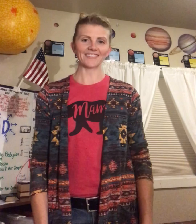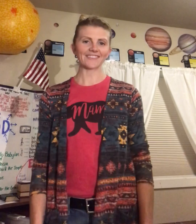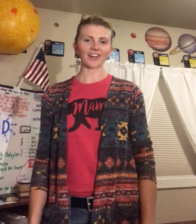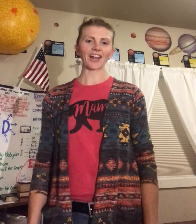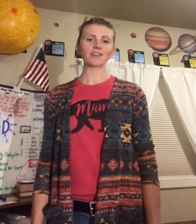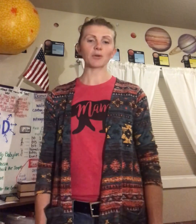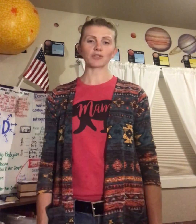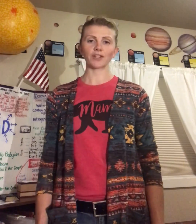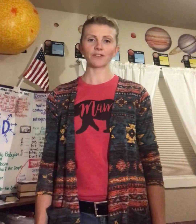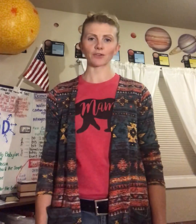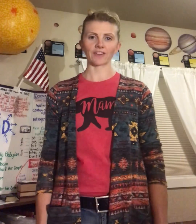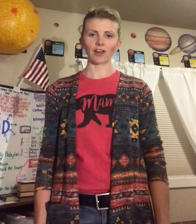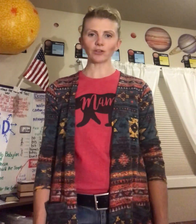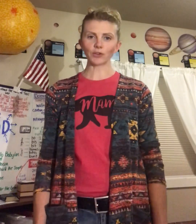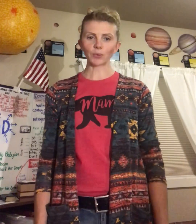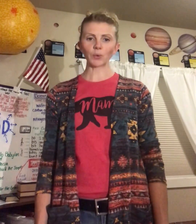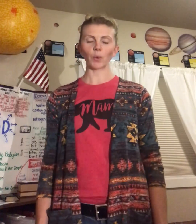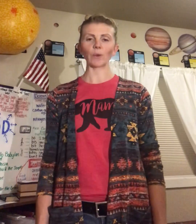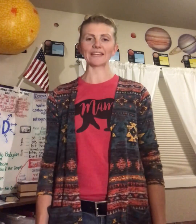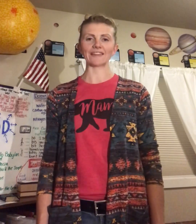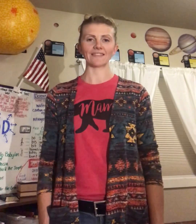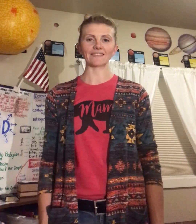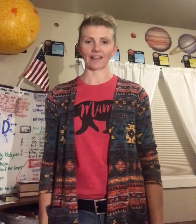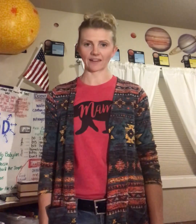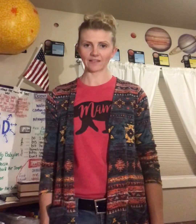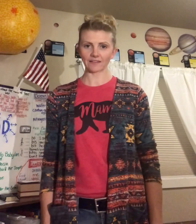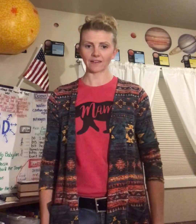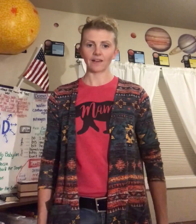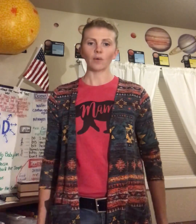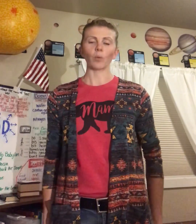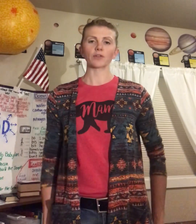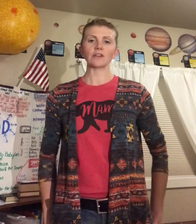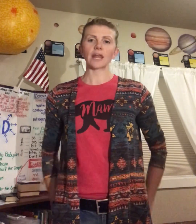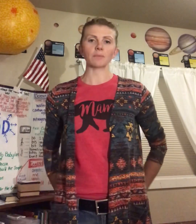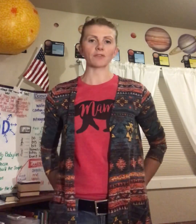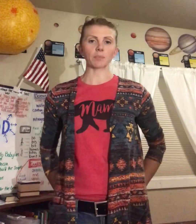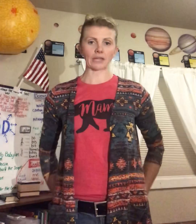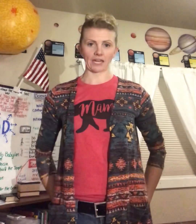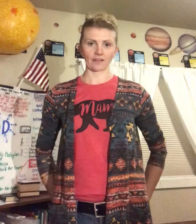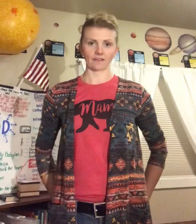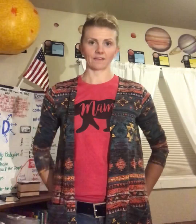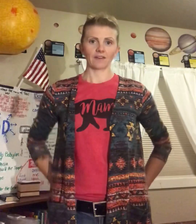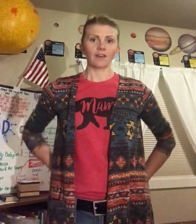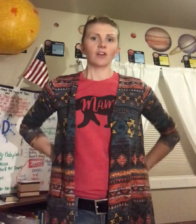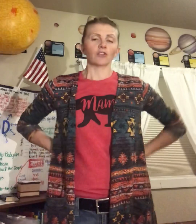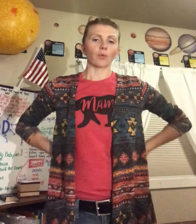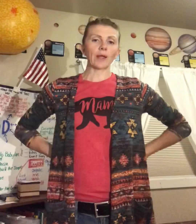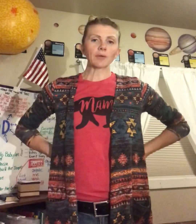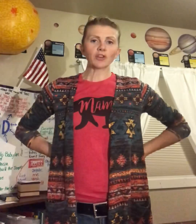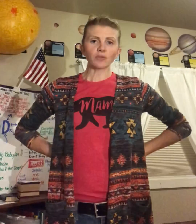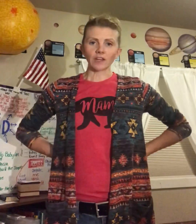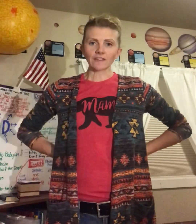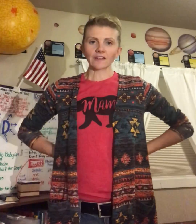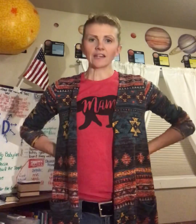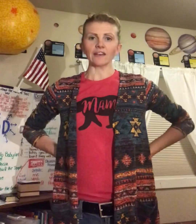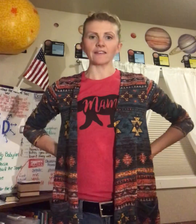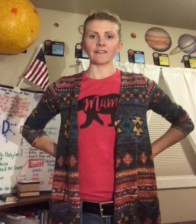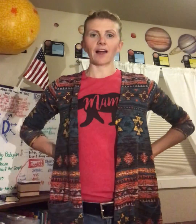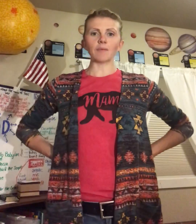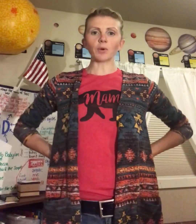This is our hand motions for cycle 2 week 10 science. What are the names of the planets? So the way I'm going to do this is I'm